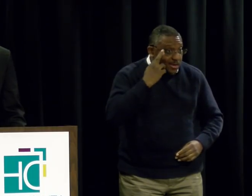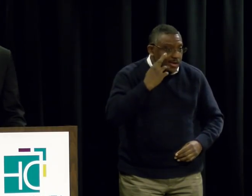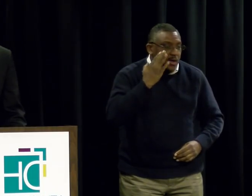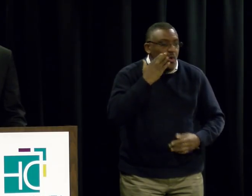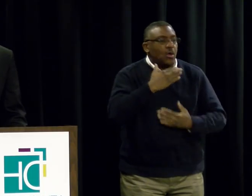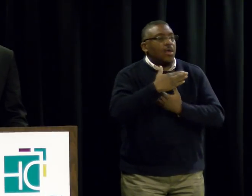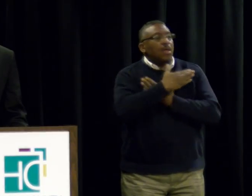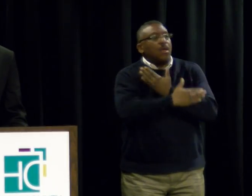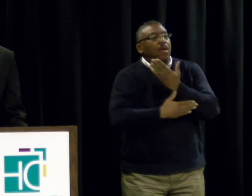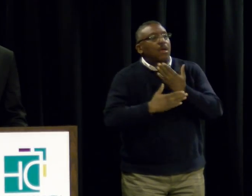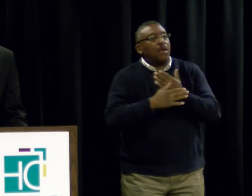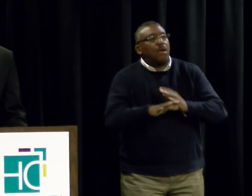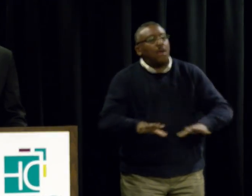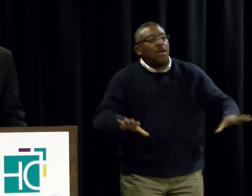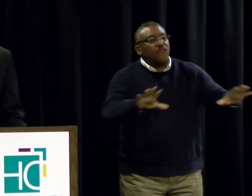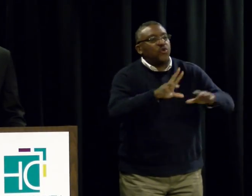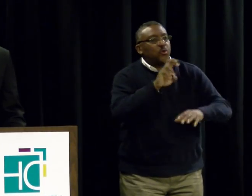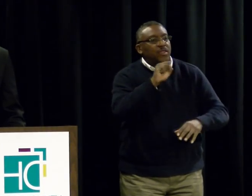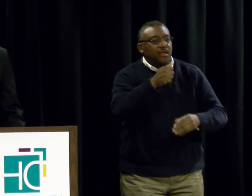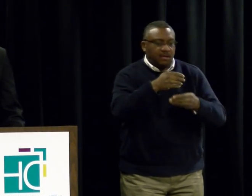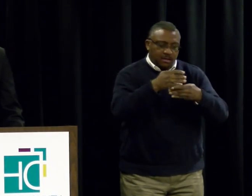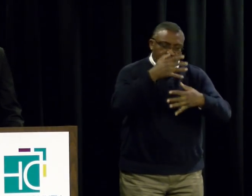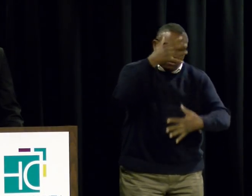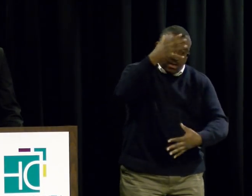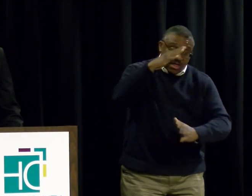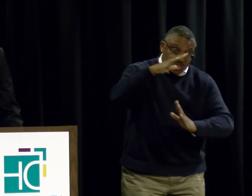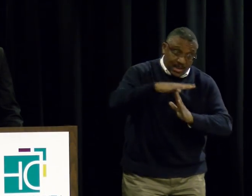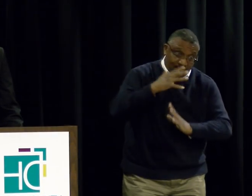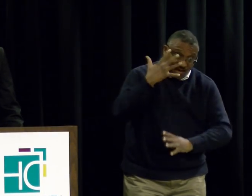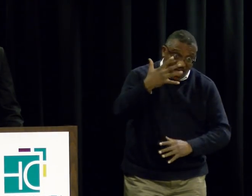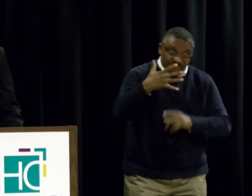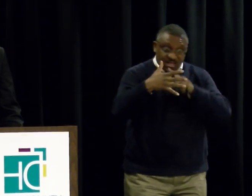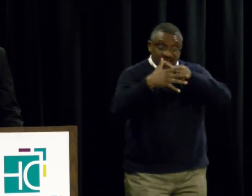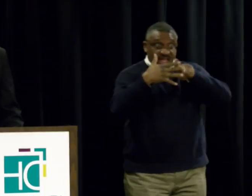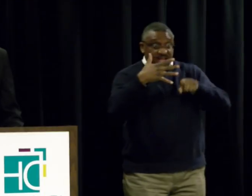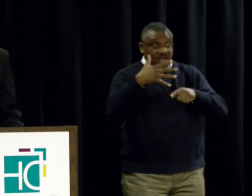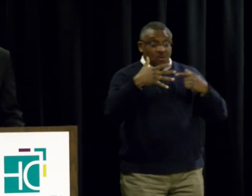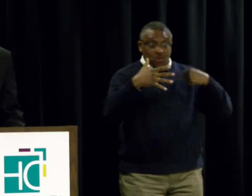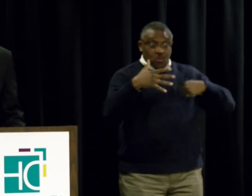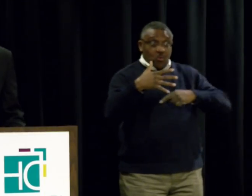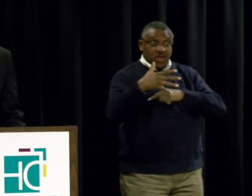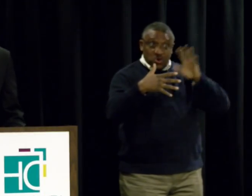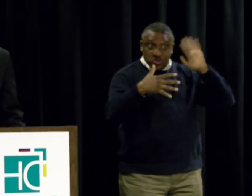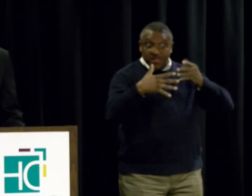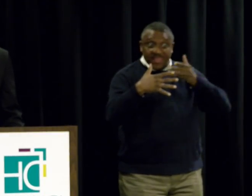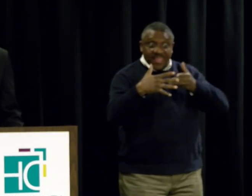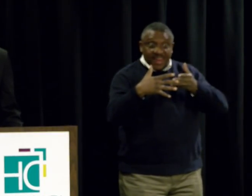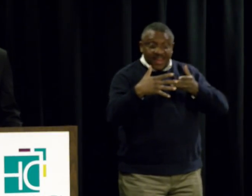nation. In fact, we recently dropped out of the top 10 to number 13.